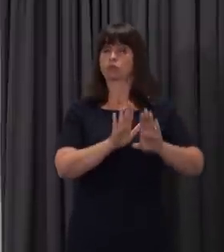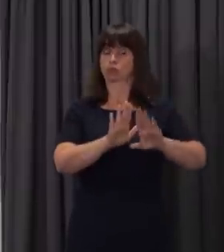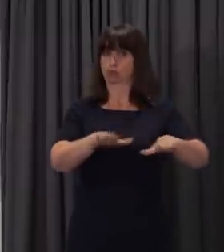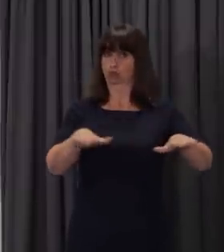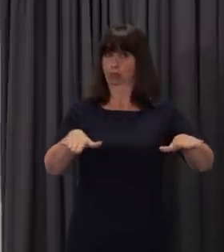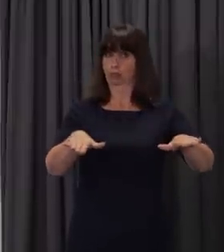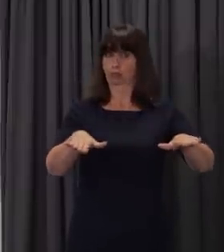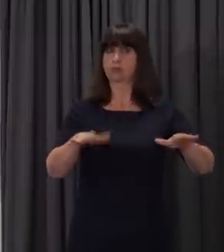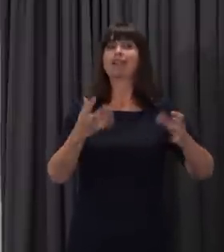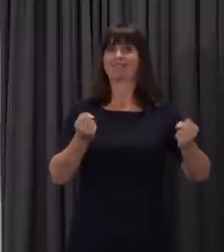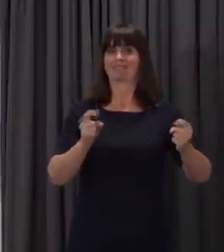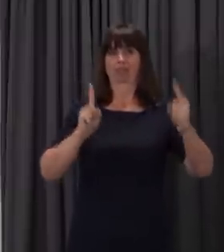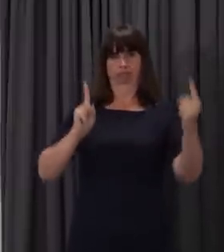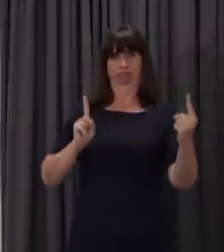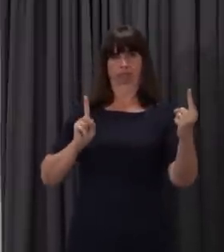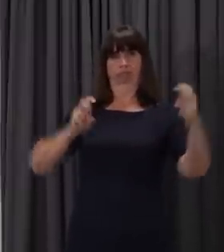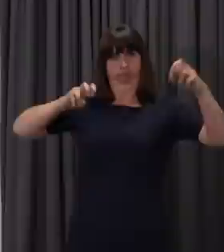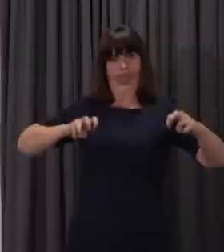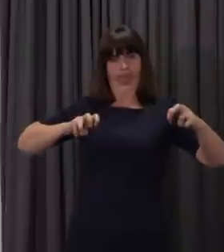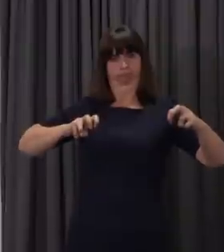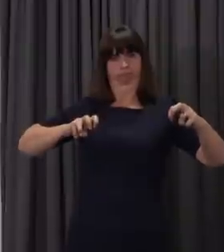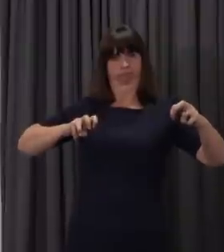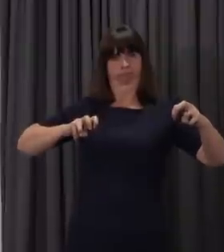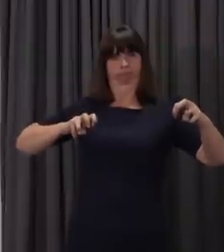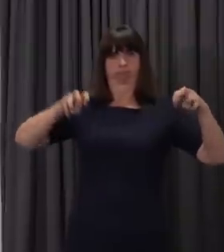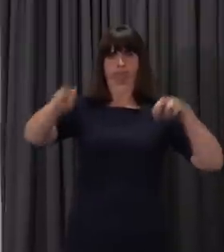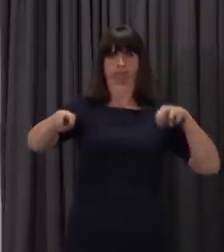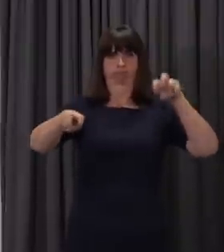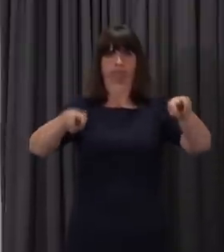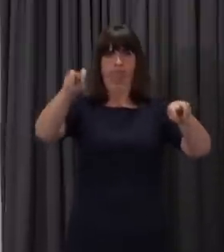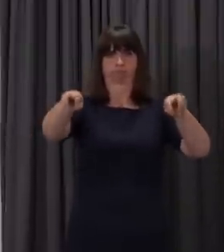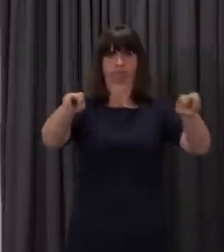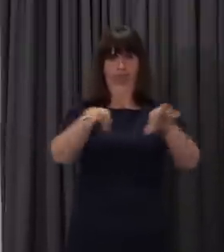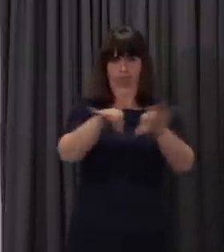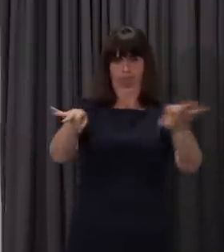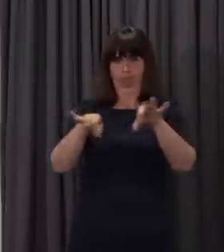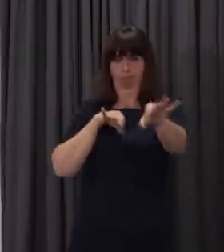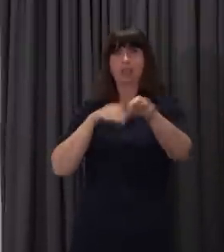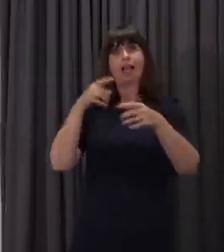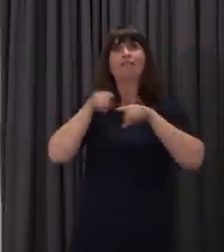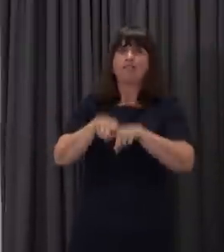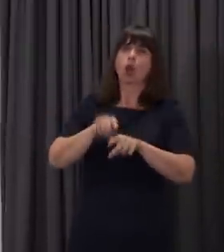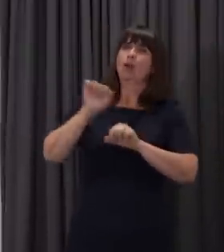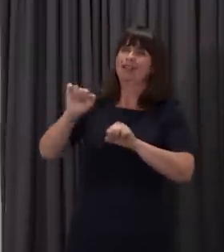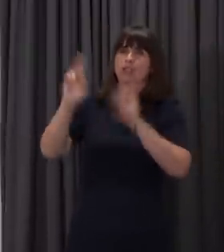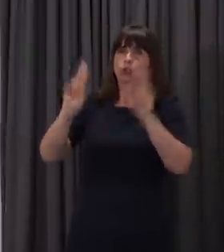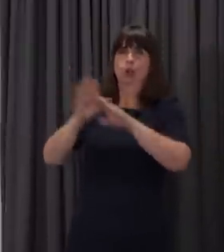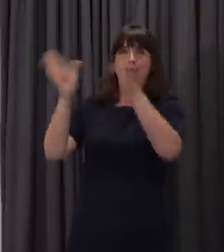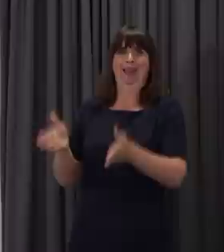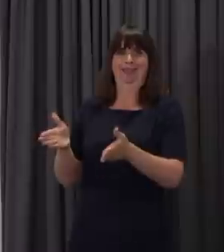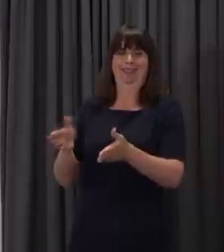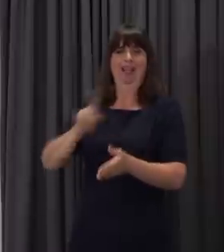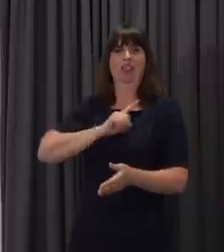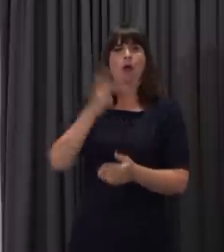are socially distanced and schools are prepared for that different way in which their buildings will be used. That's why we're giving